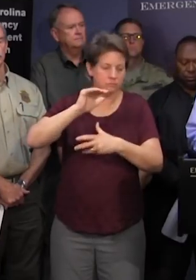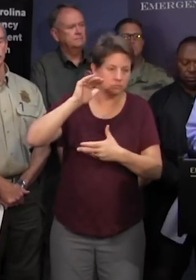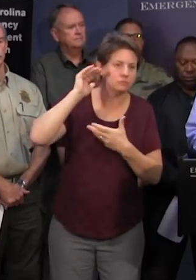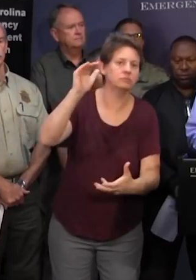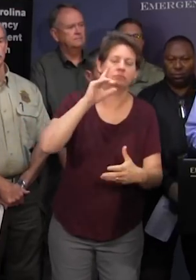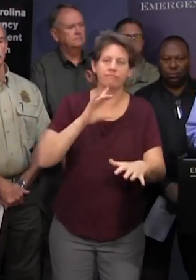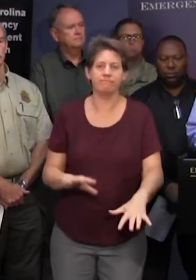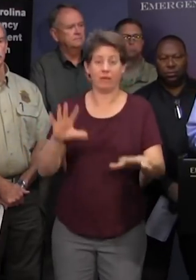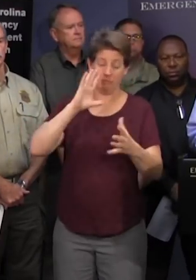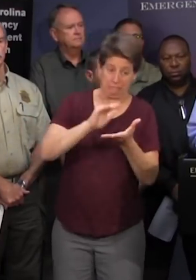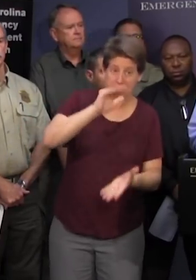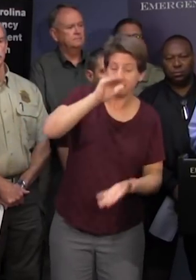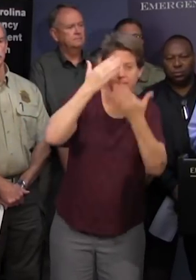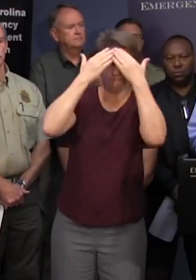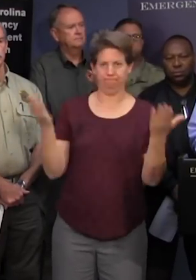how deep that's going to be